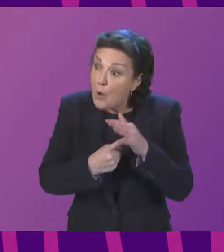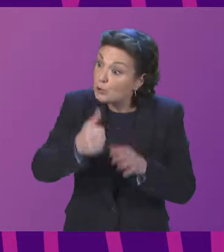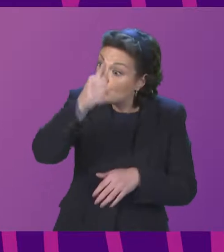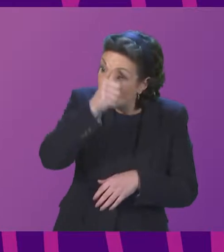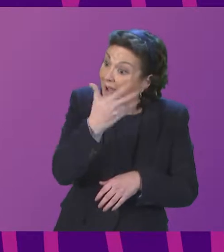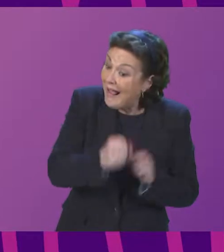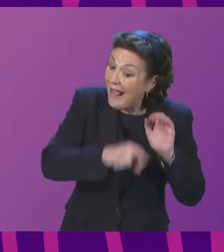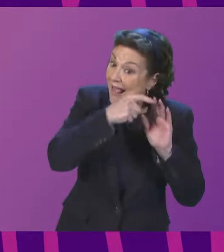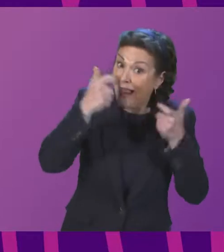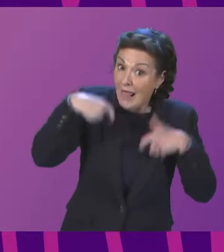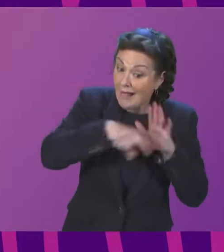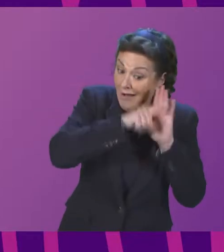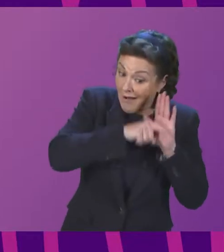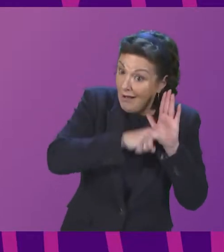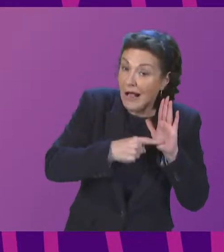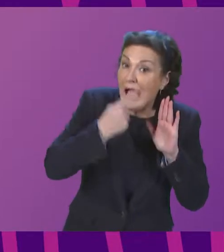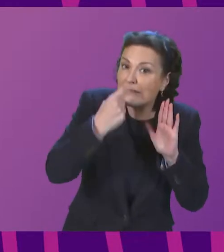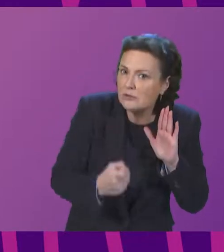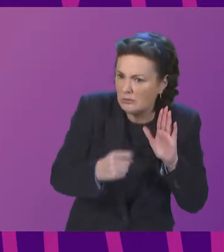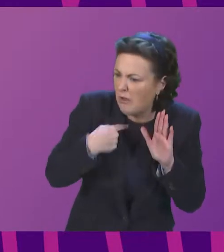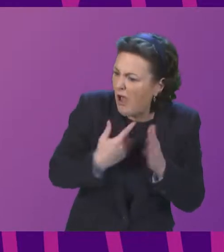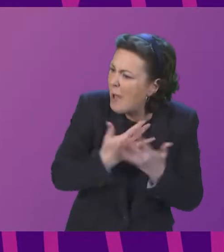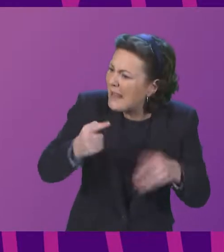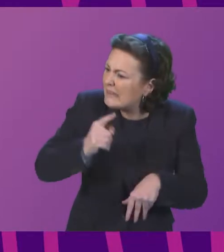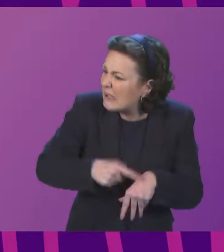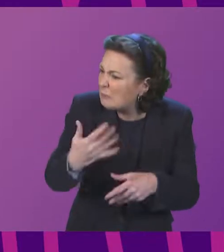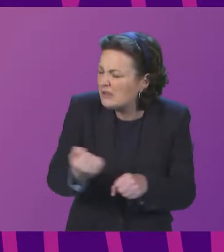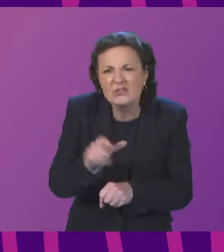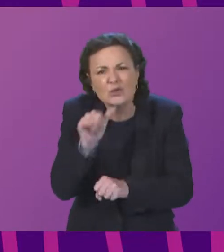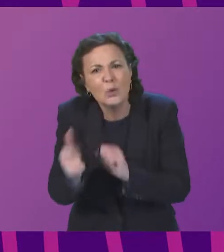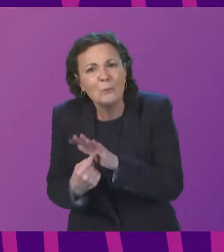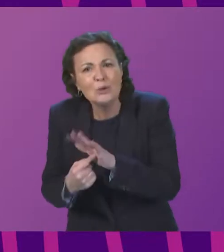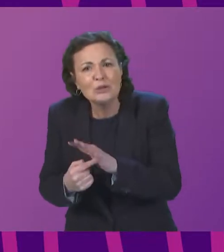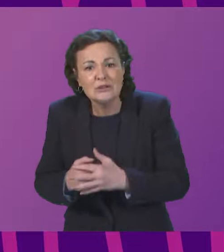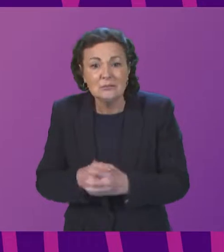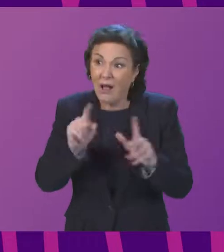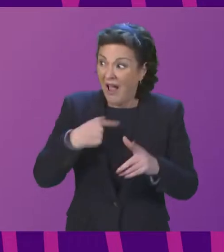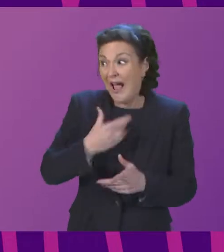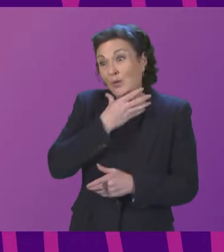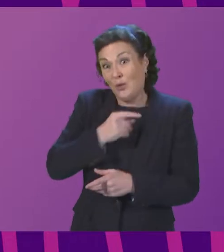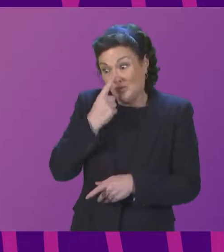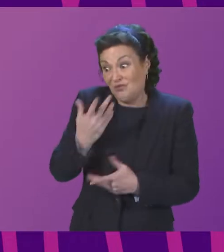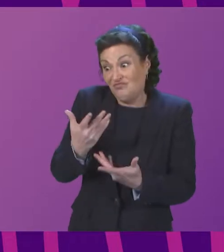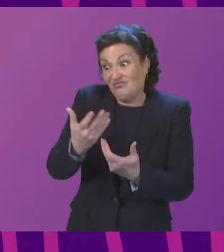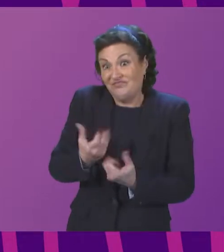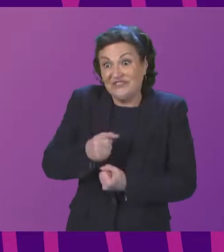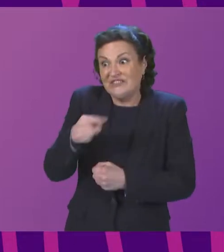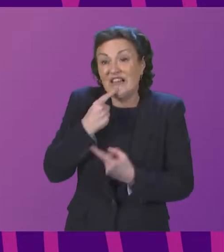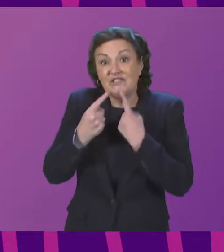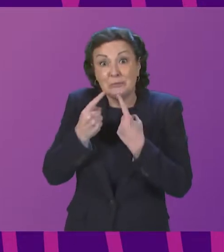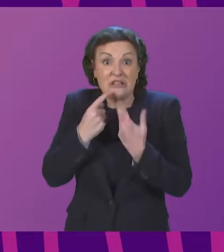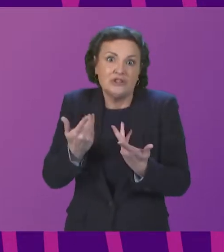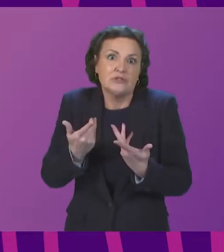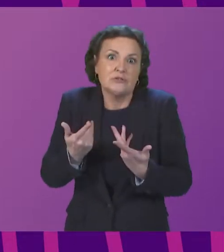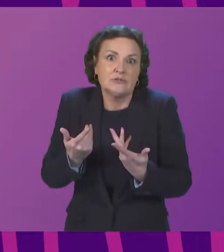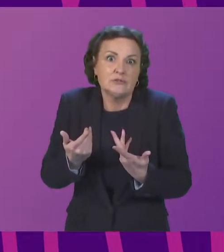we received from the minister was the response we might have hoped to receive the first time round actually. Uh but can I ask if there are